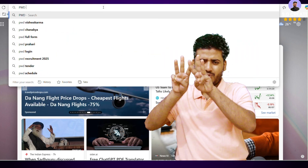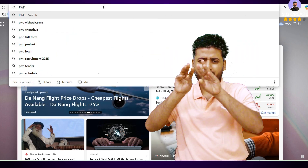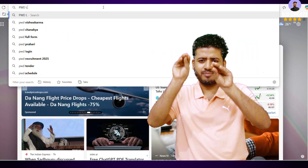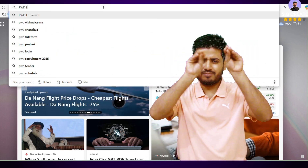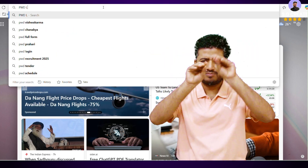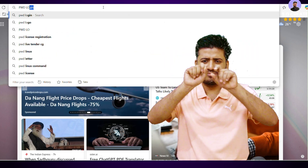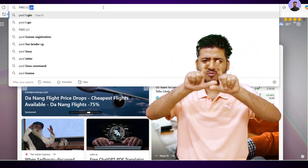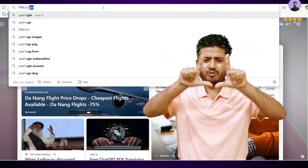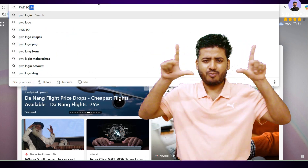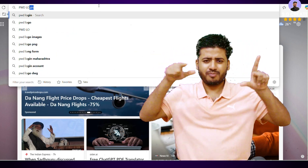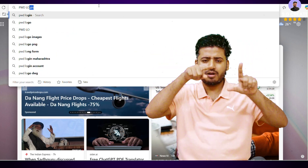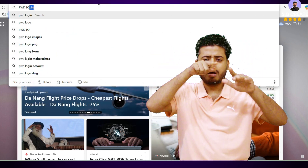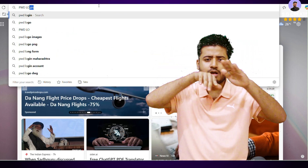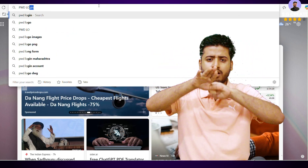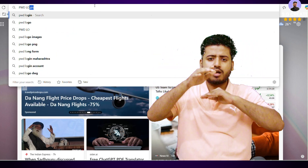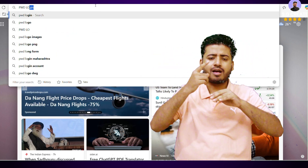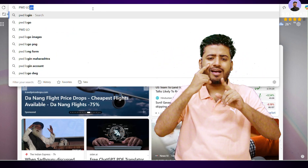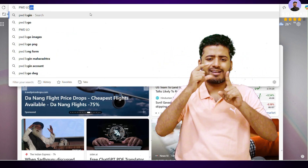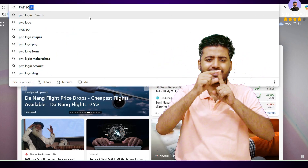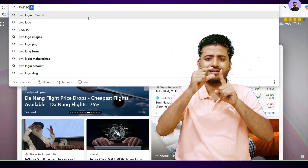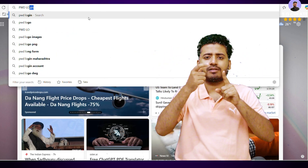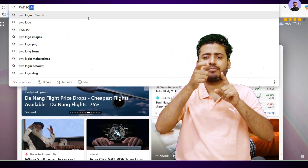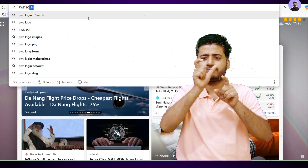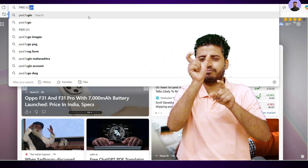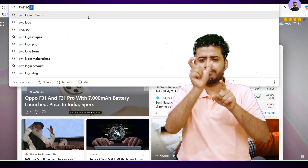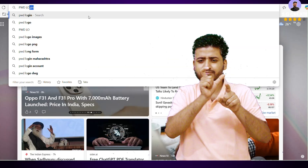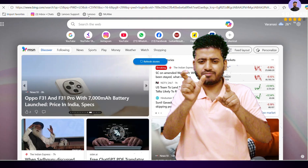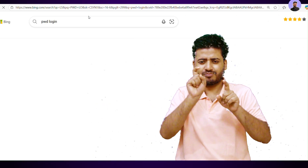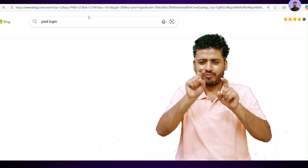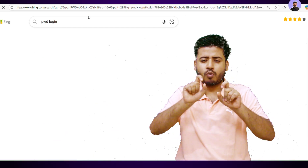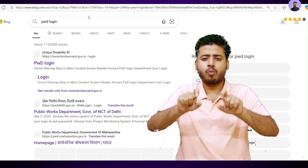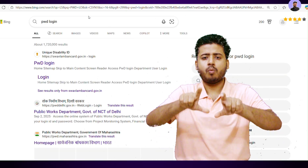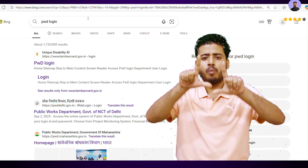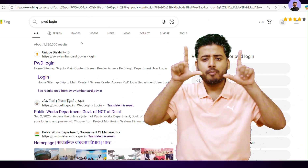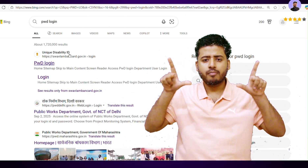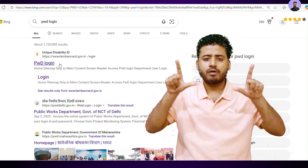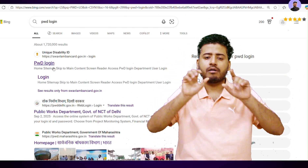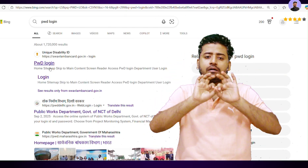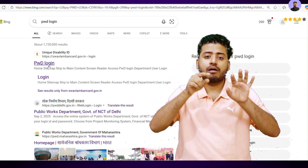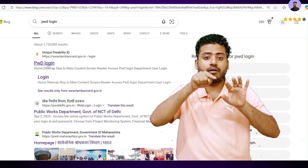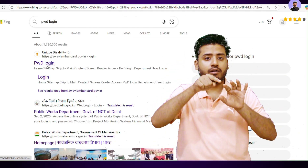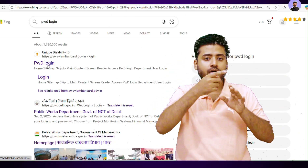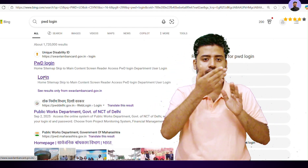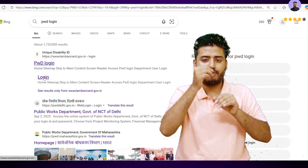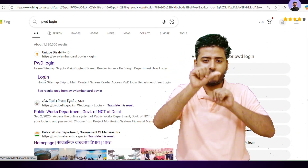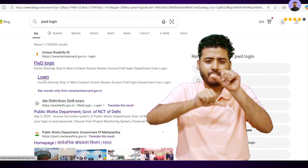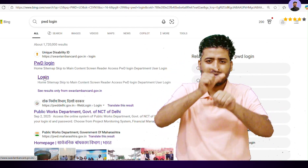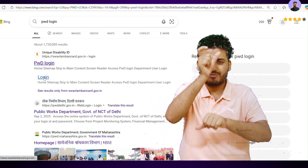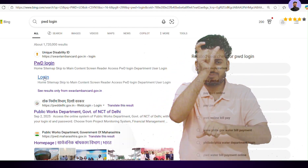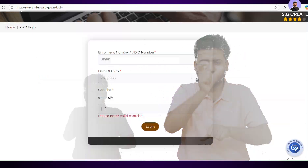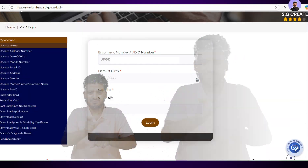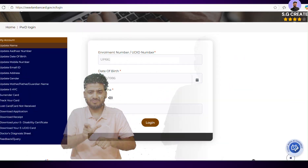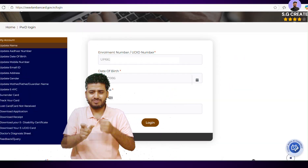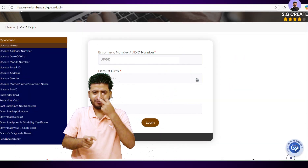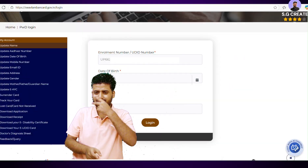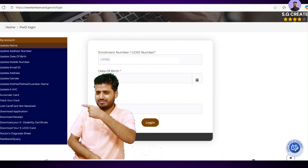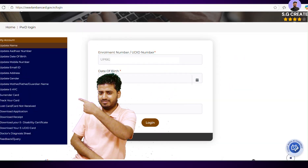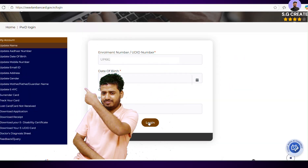address and upload your valid proof of address as a supporting document. Receive confirmation. After submitting the request,